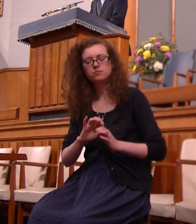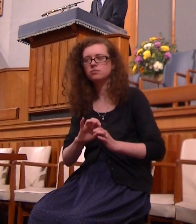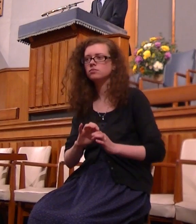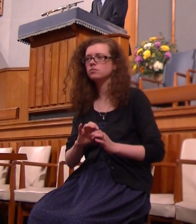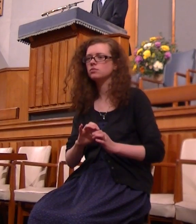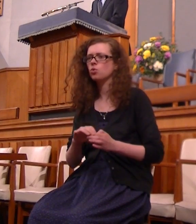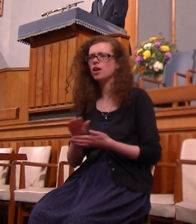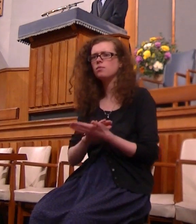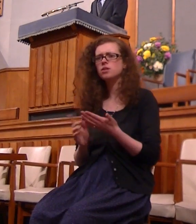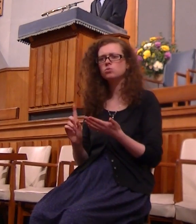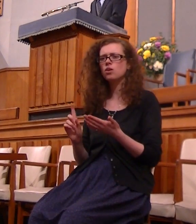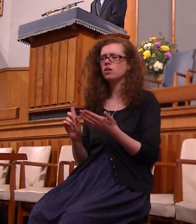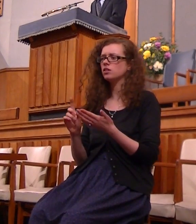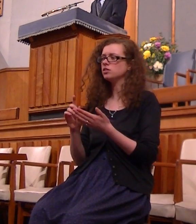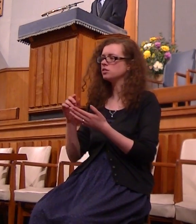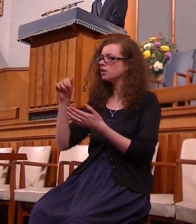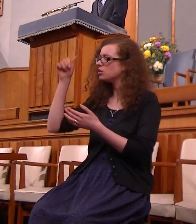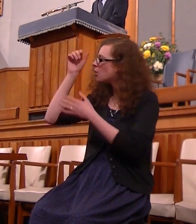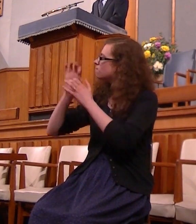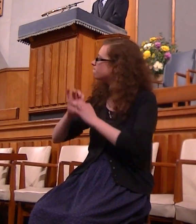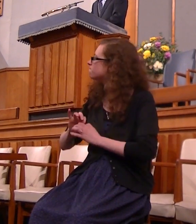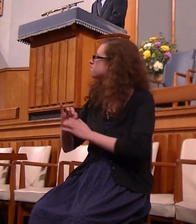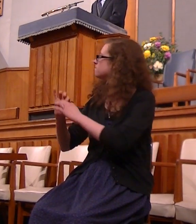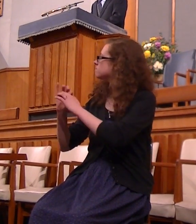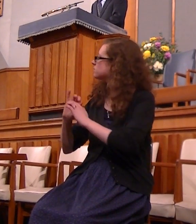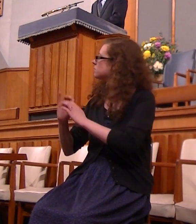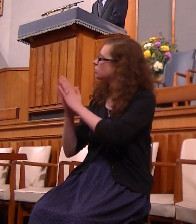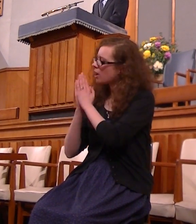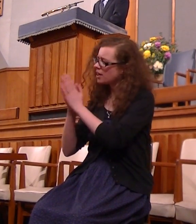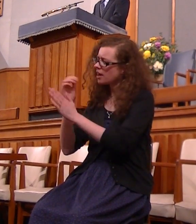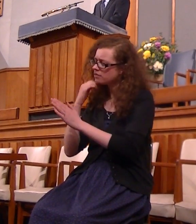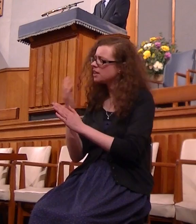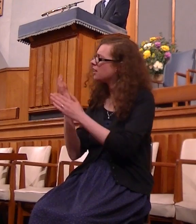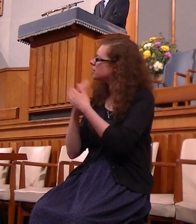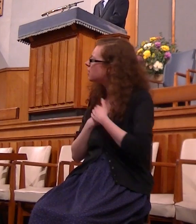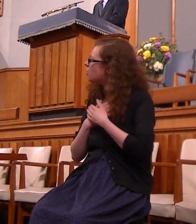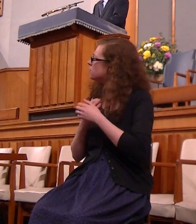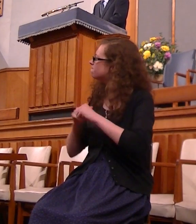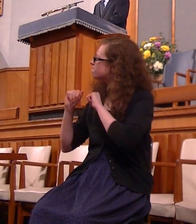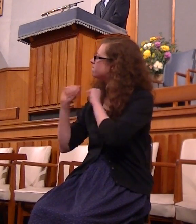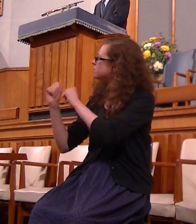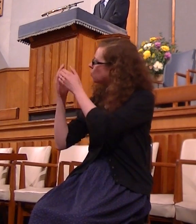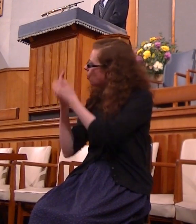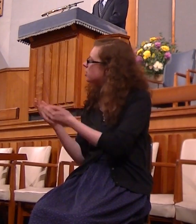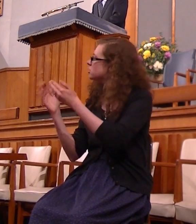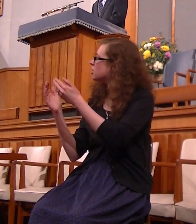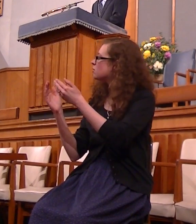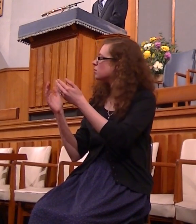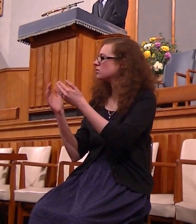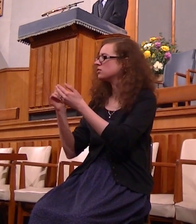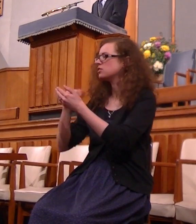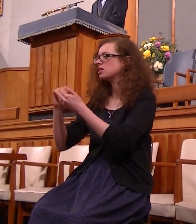pray to him and we prove him every day and we love him and worship him and he reveals his great